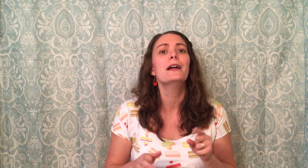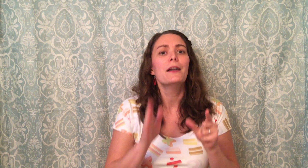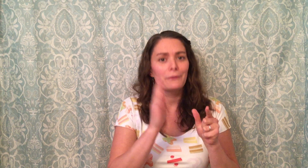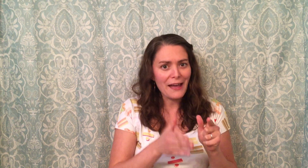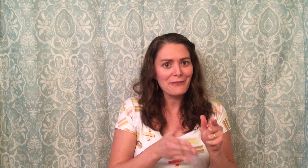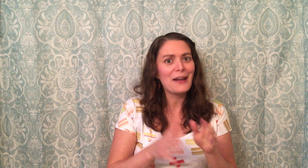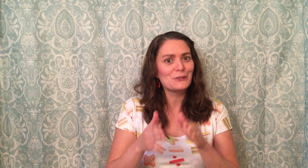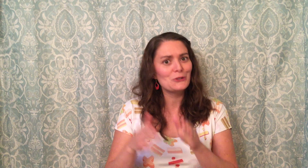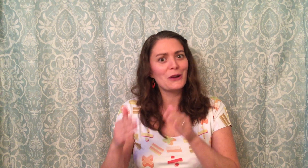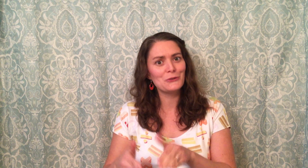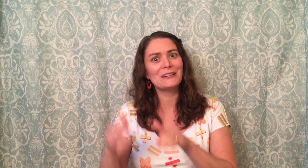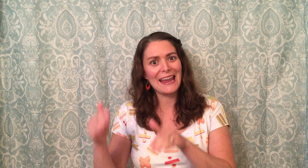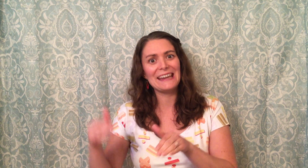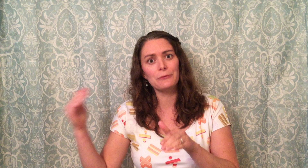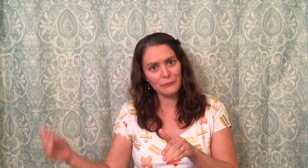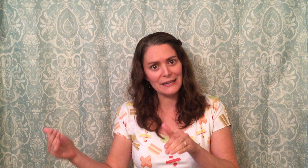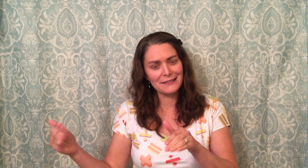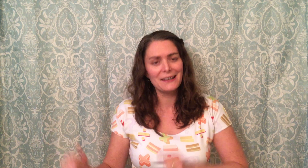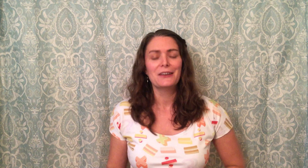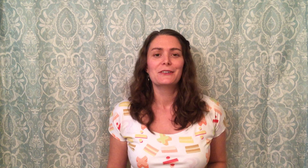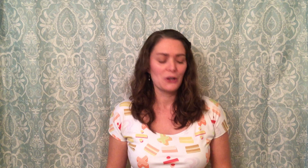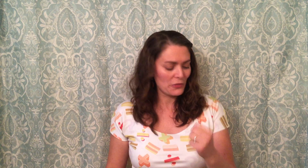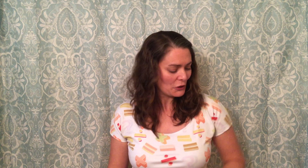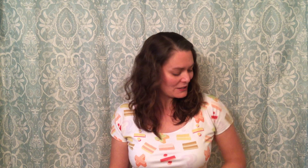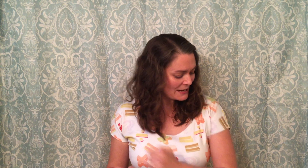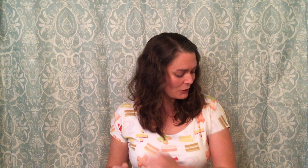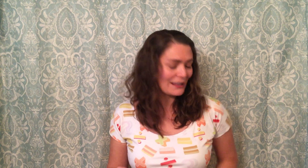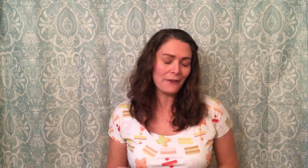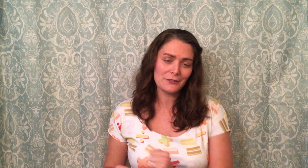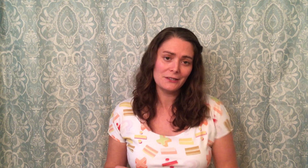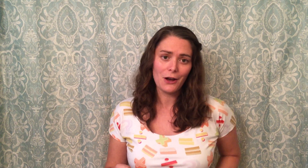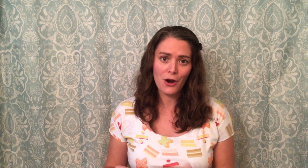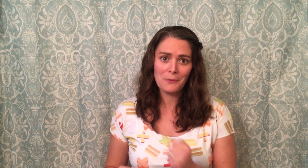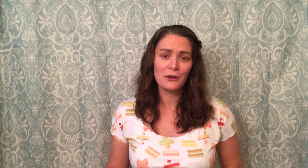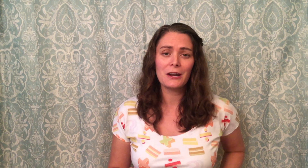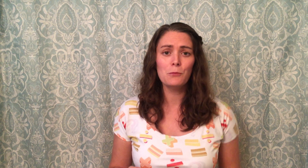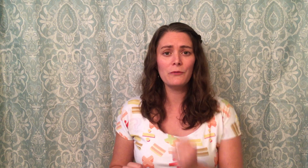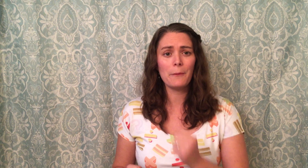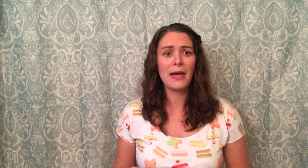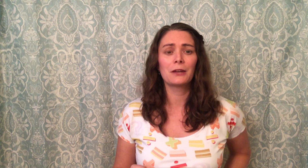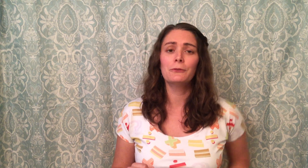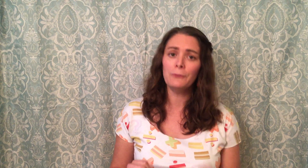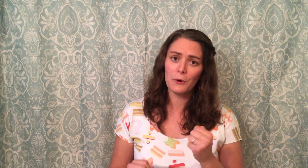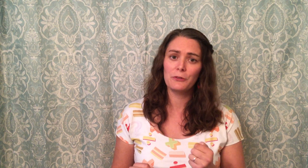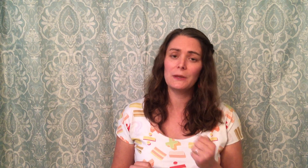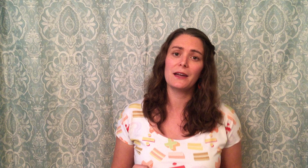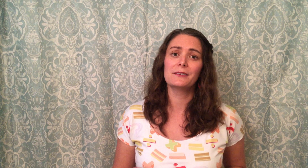5,280 feet. So and they're gonna take their left arm and they're gonna move that back and forth because